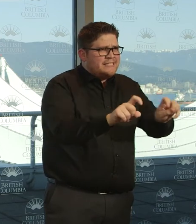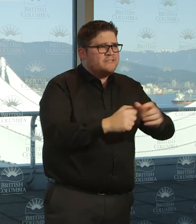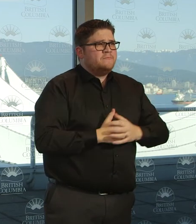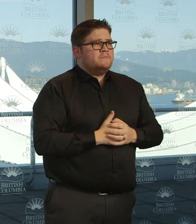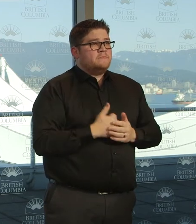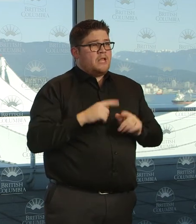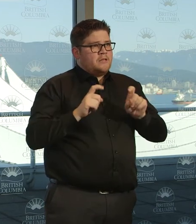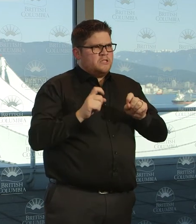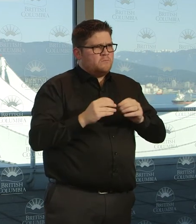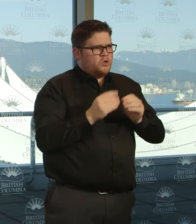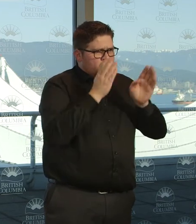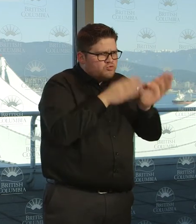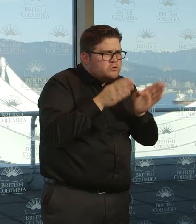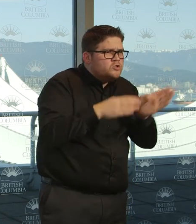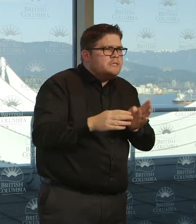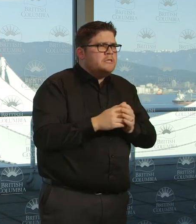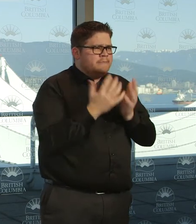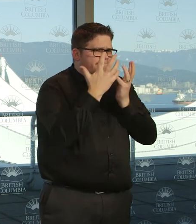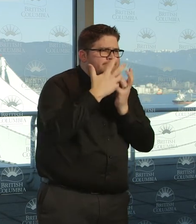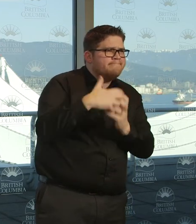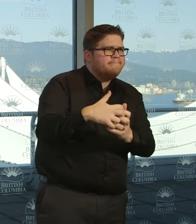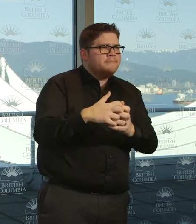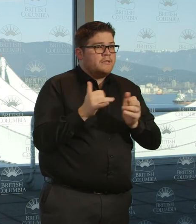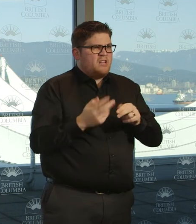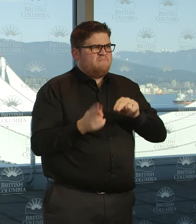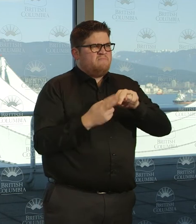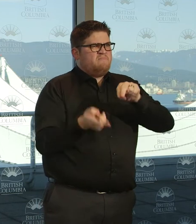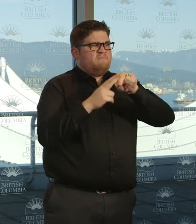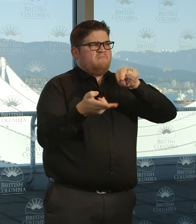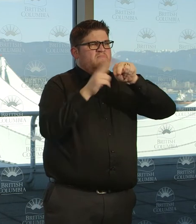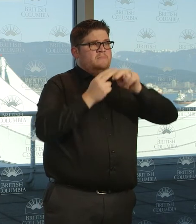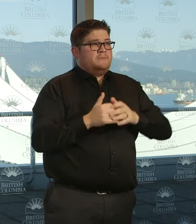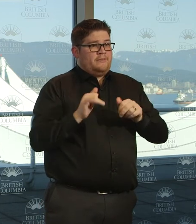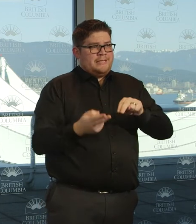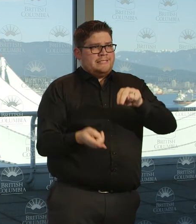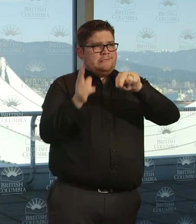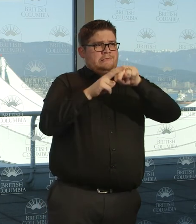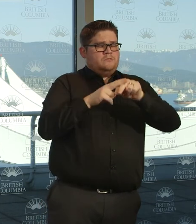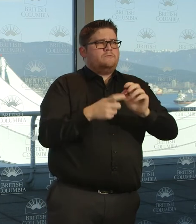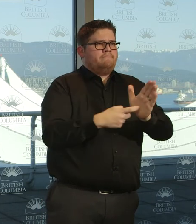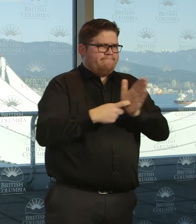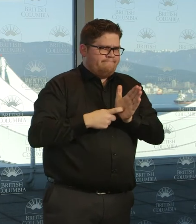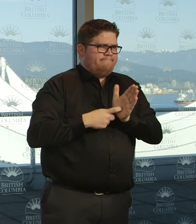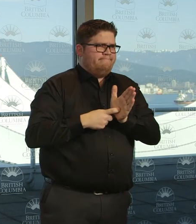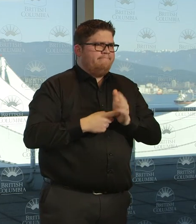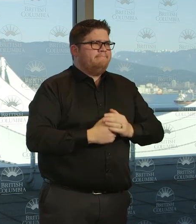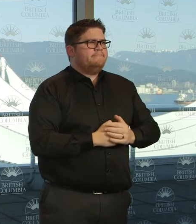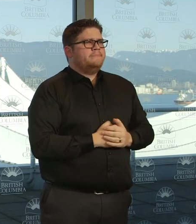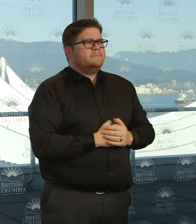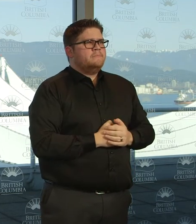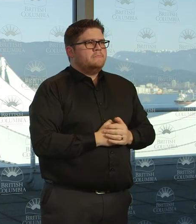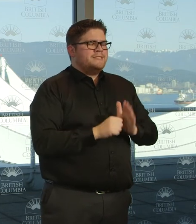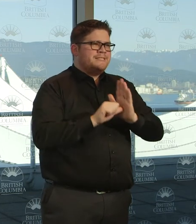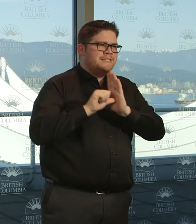strategic, we are doing more and more of it, and more and more of it is necessary. I want to underscore that whether